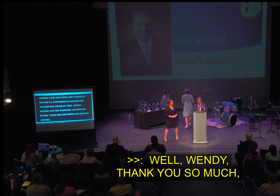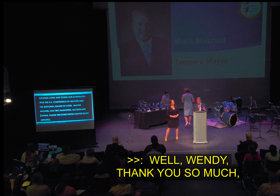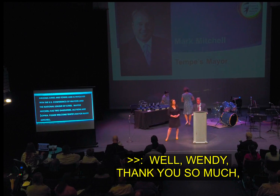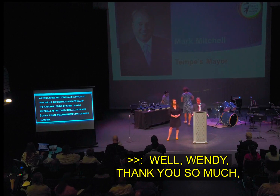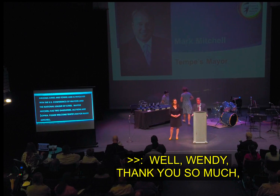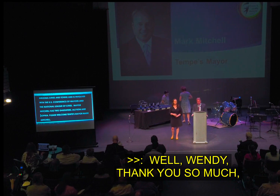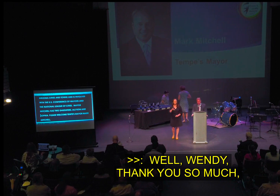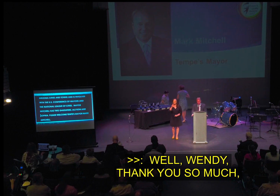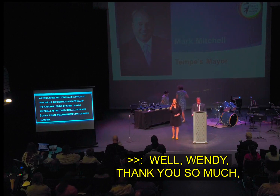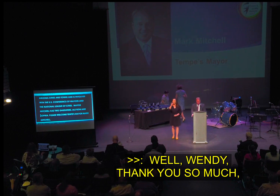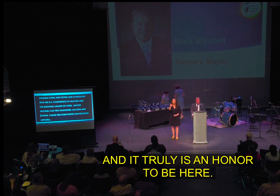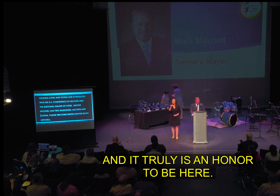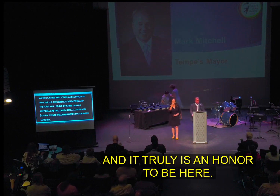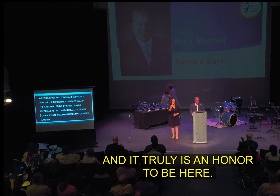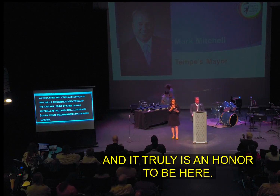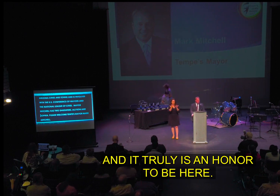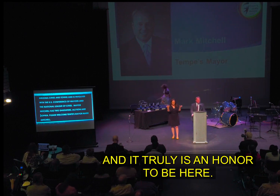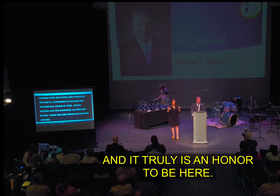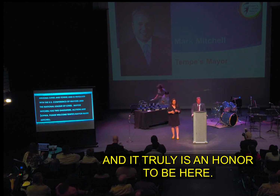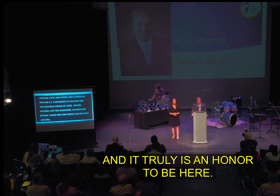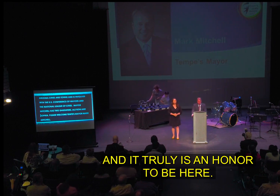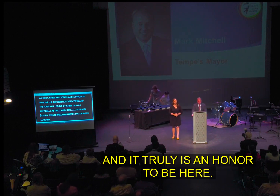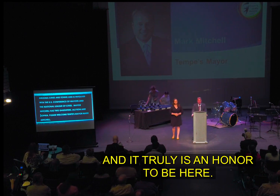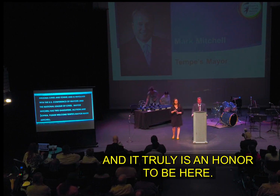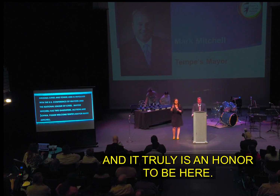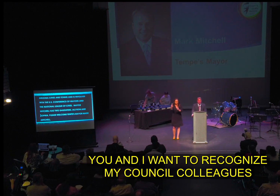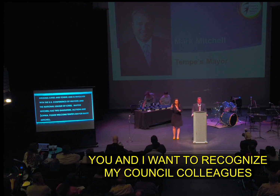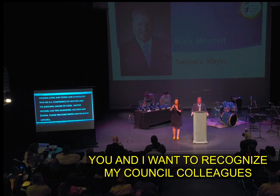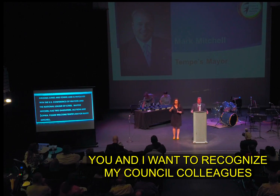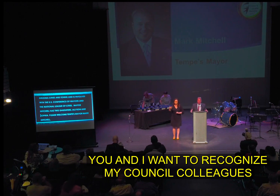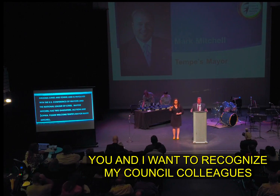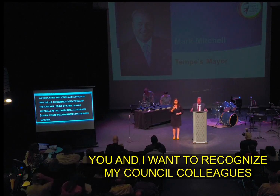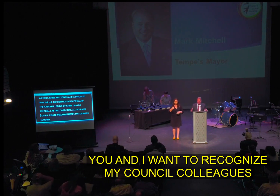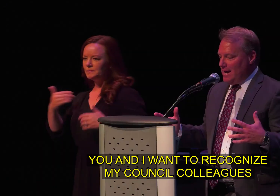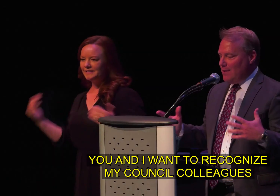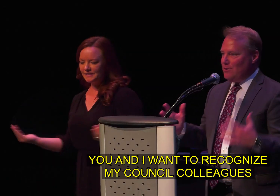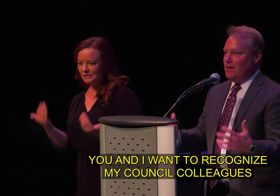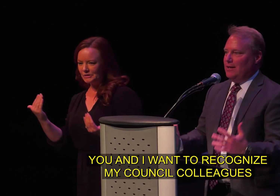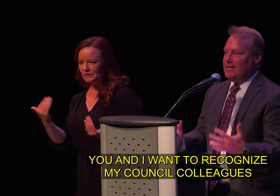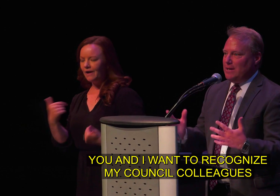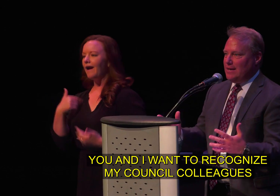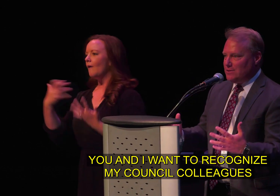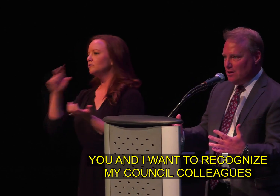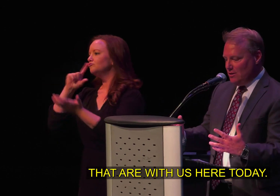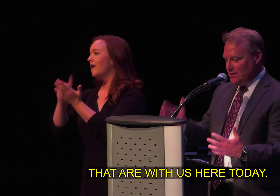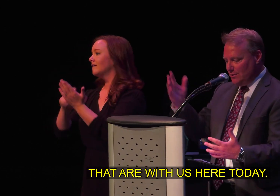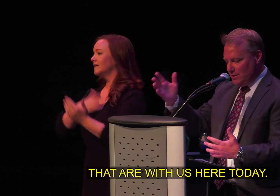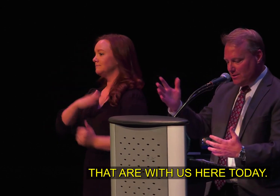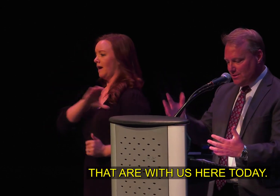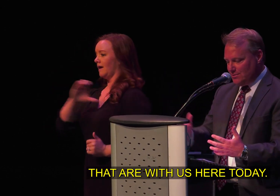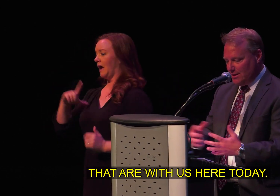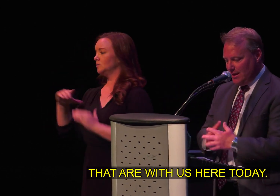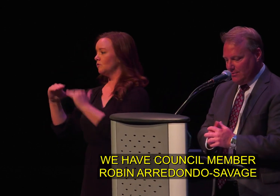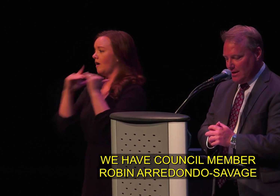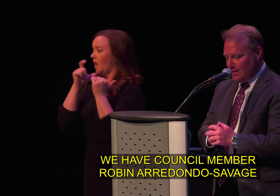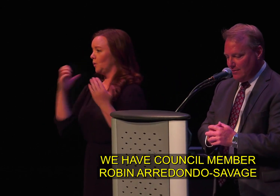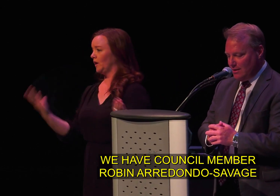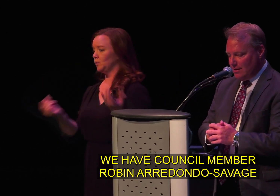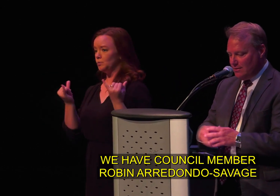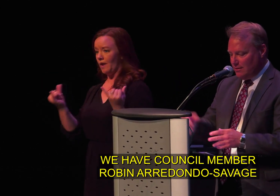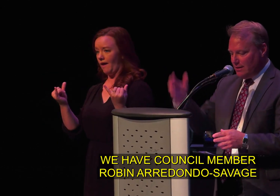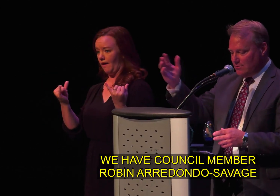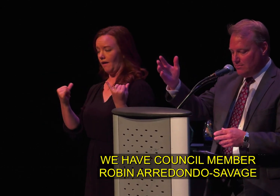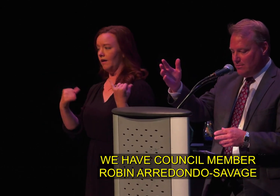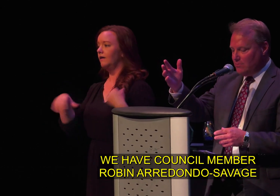Well, Wendy, thank you so much. And it truly is an honor to be here. You know, and I want to recognize my council colleagues that are with us here today. We